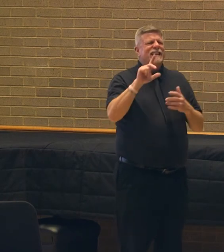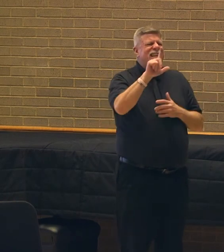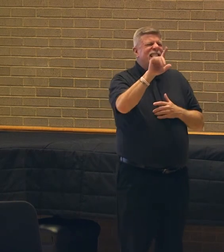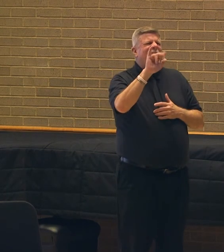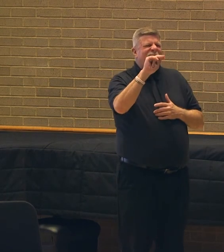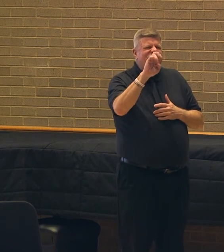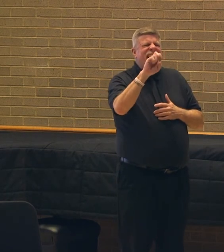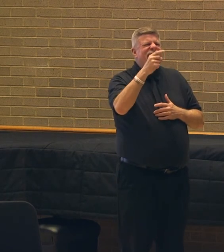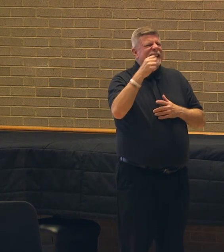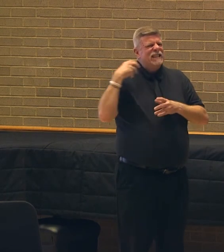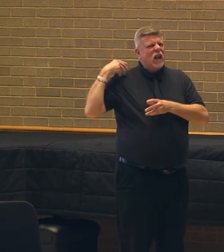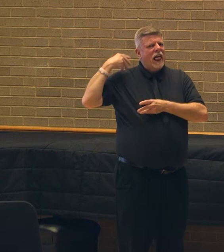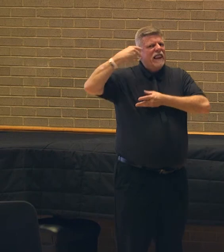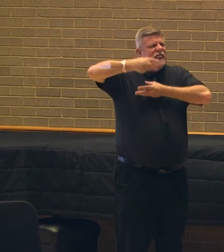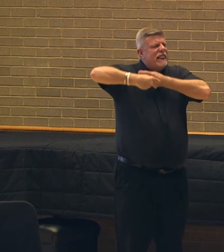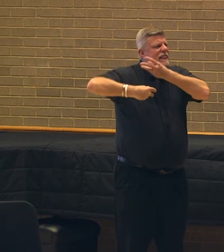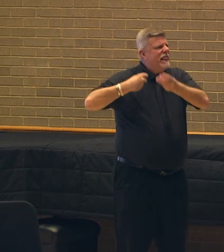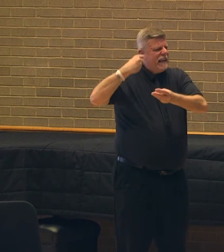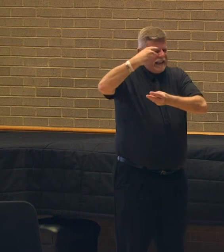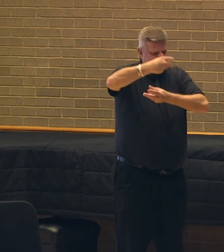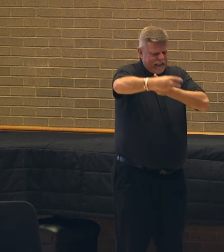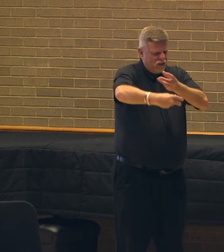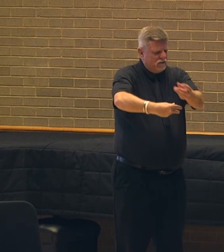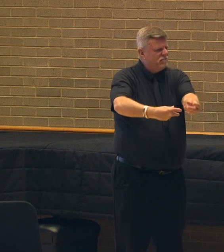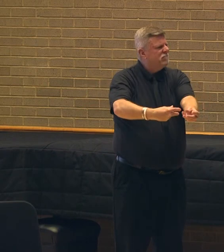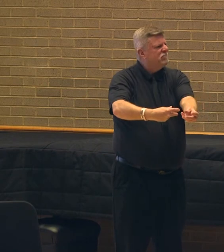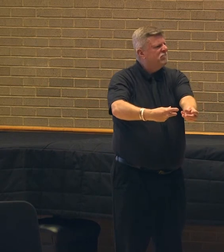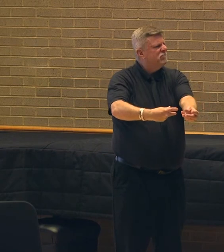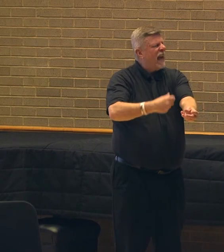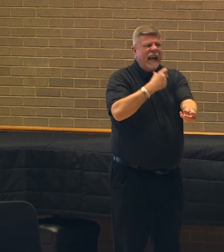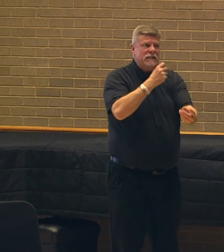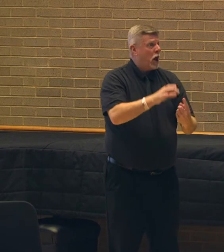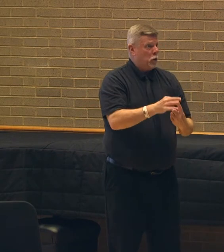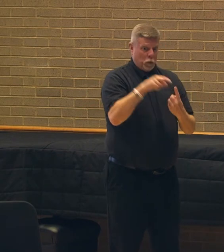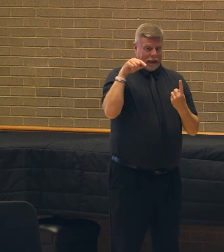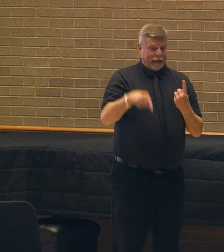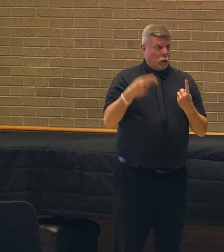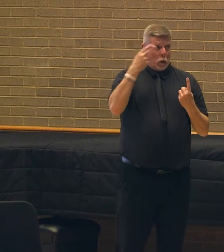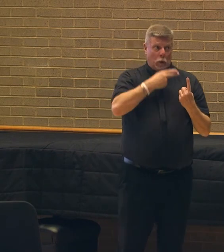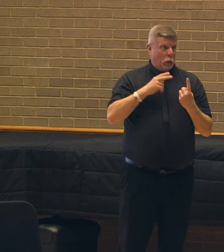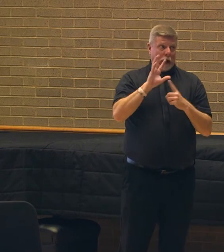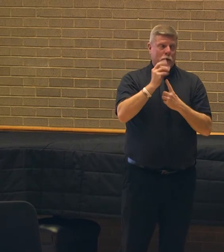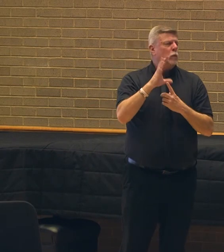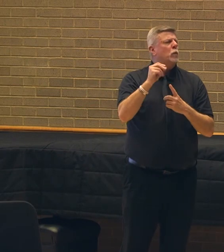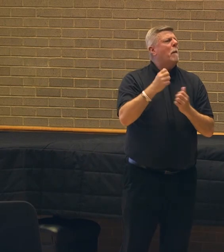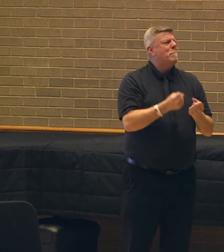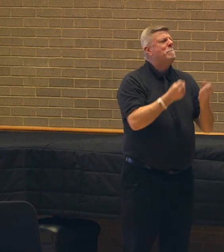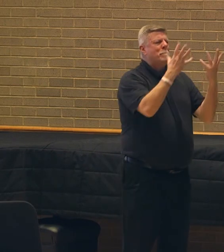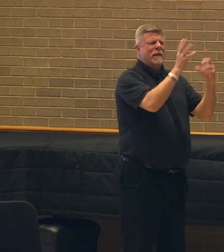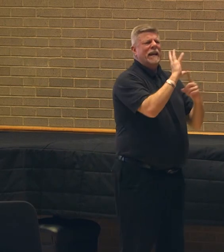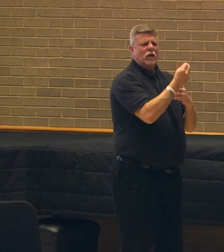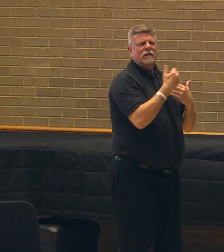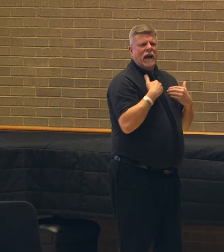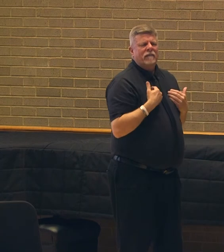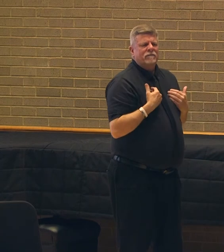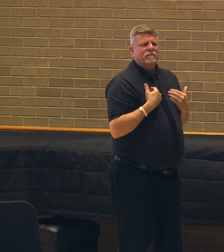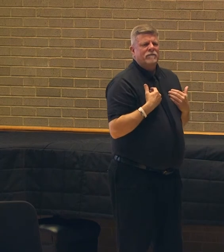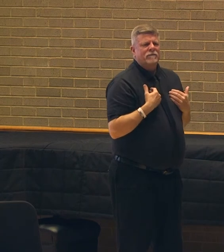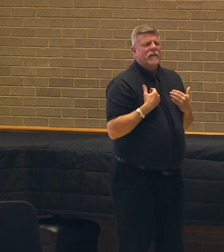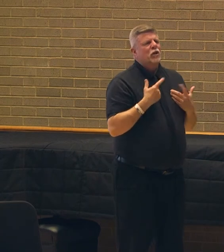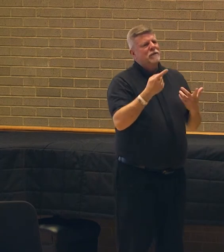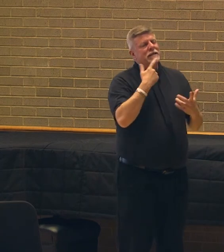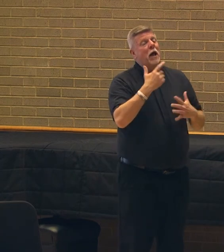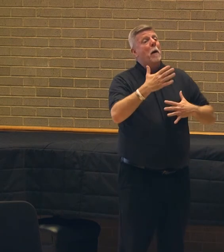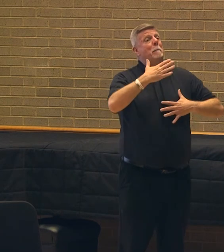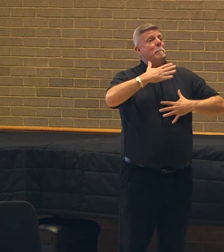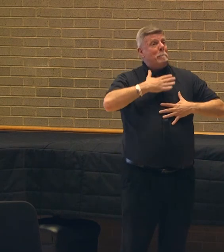And in that, it's not unique to our culture, many cultures have this. Because I would often say, my mother was, and her mother was.